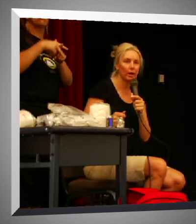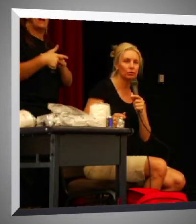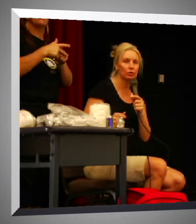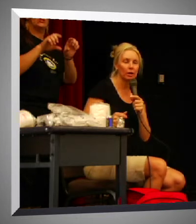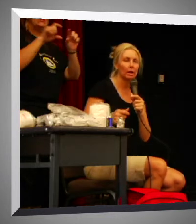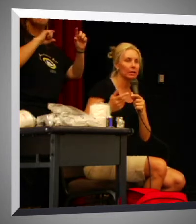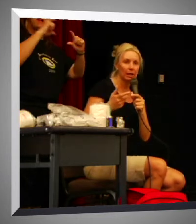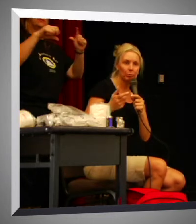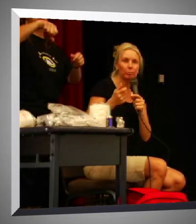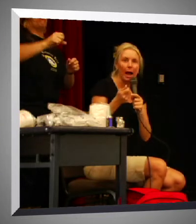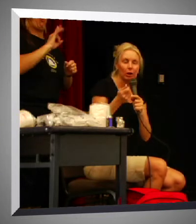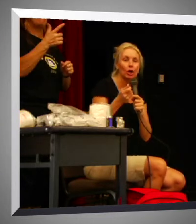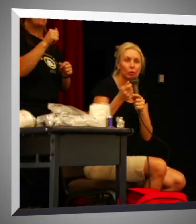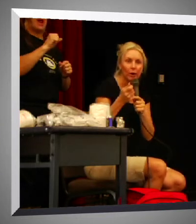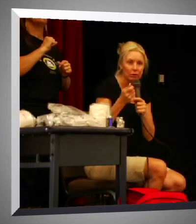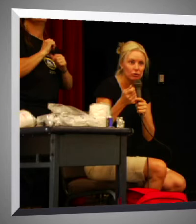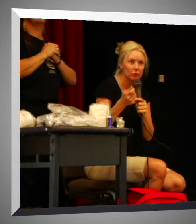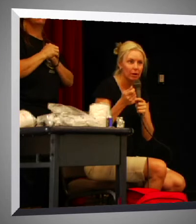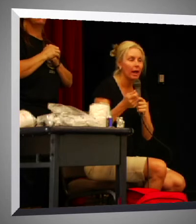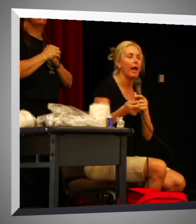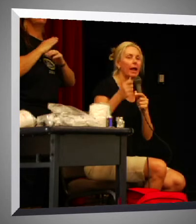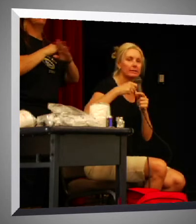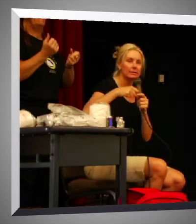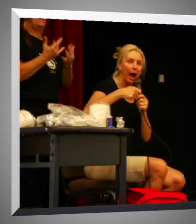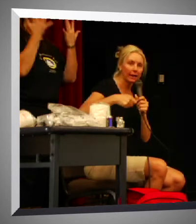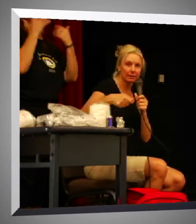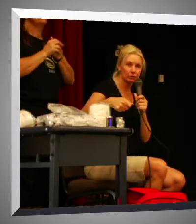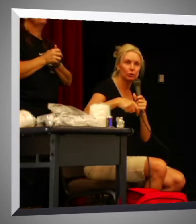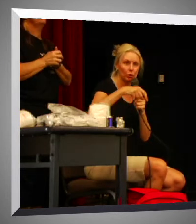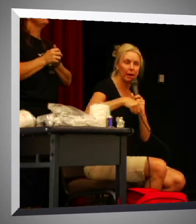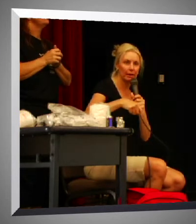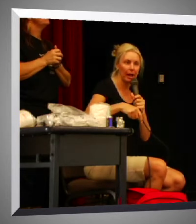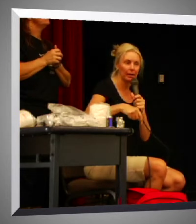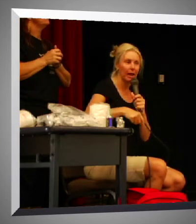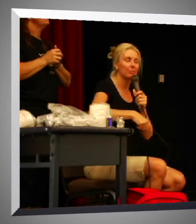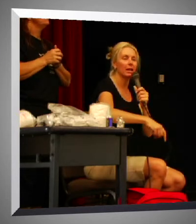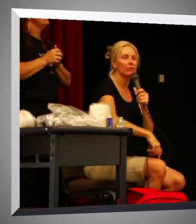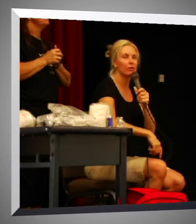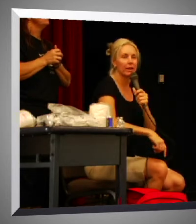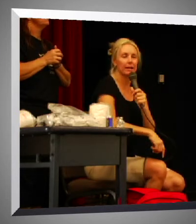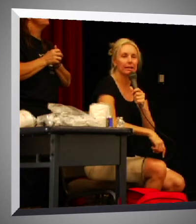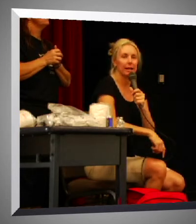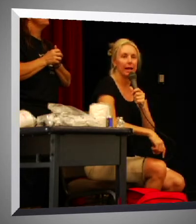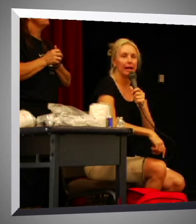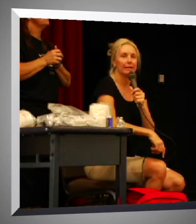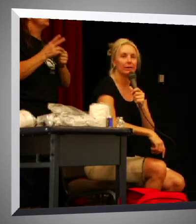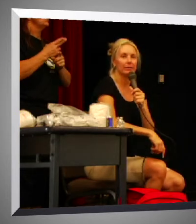wrench, get it by a good wrench, and tie it to your main line. And many of you are thinking, I don't